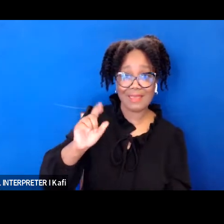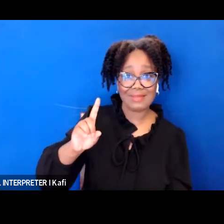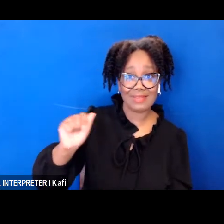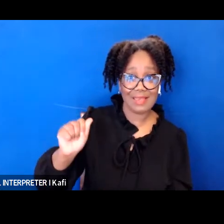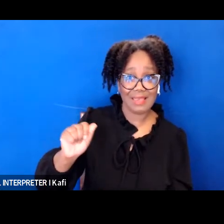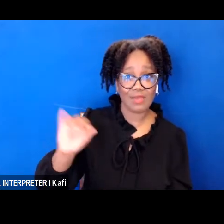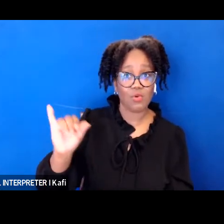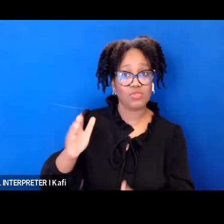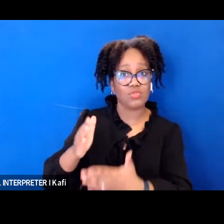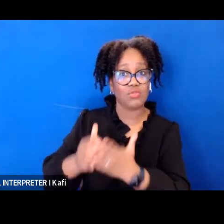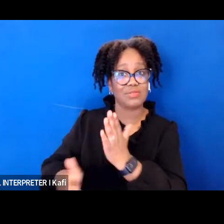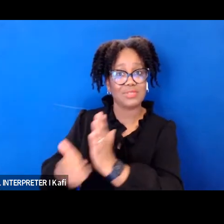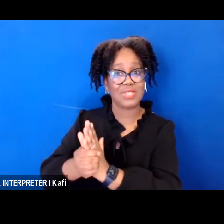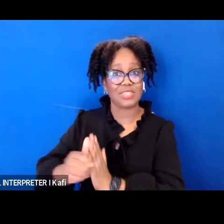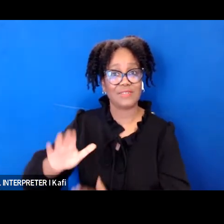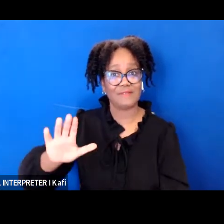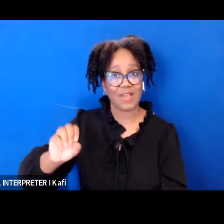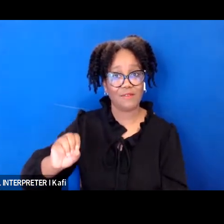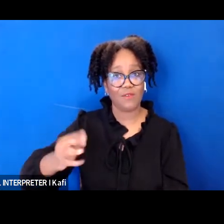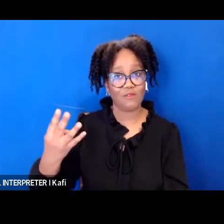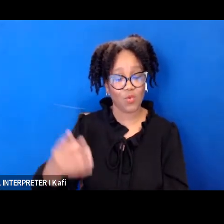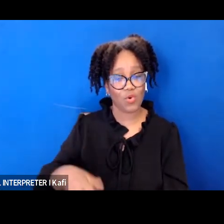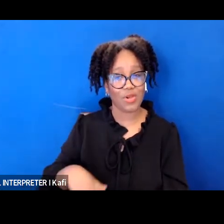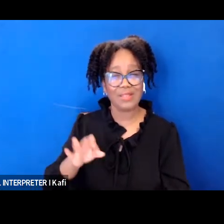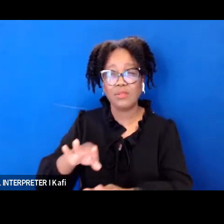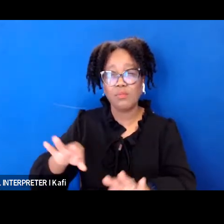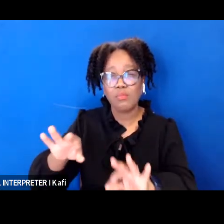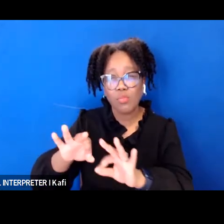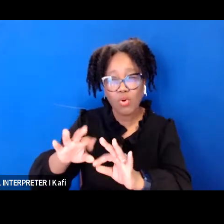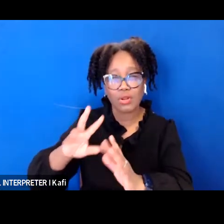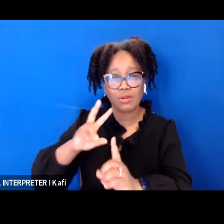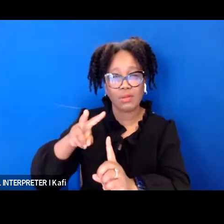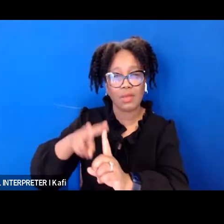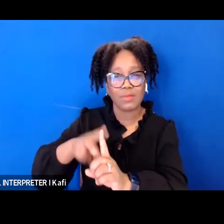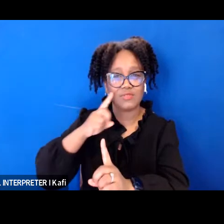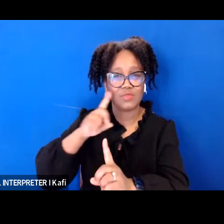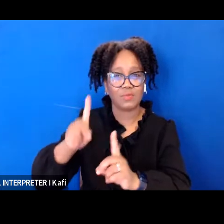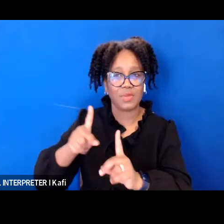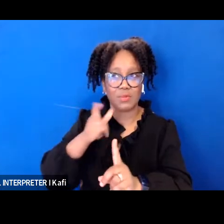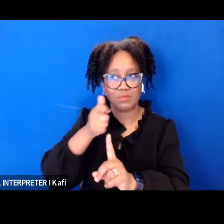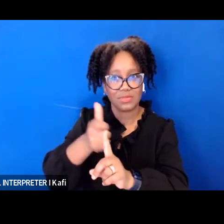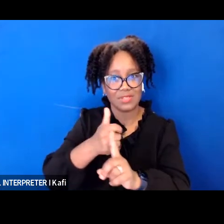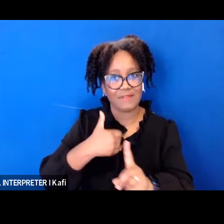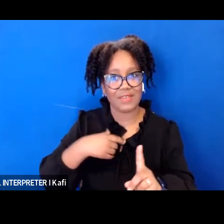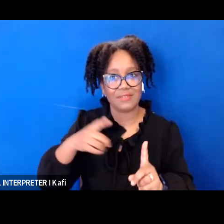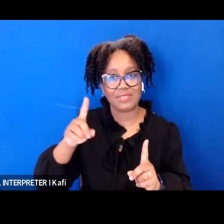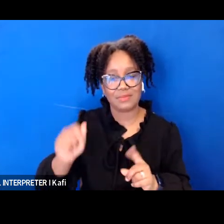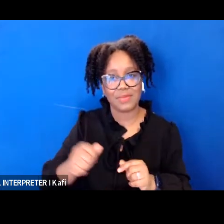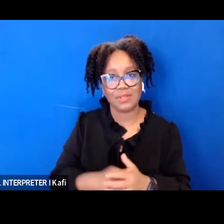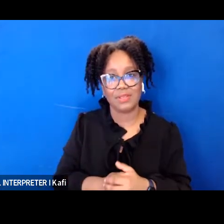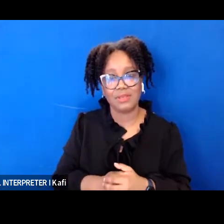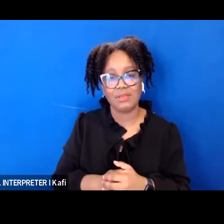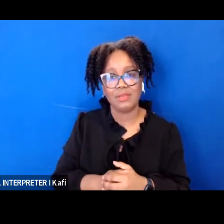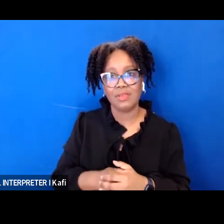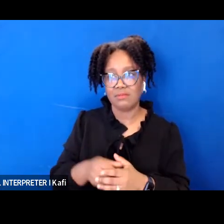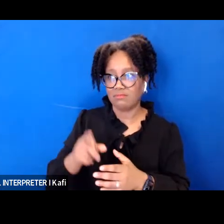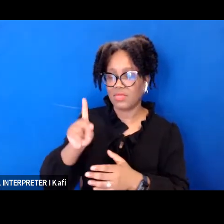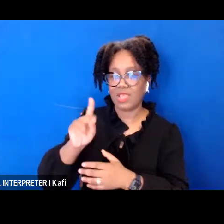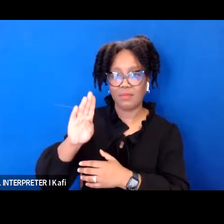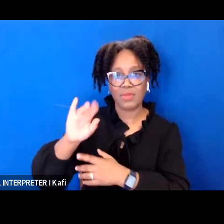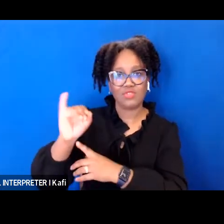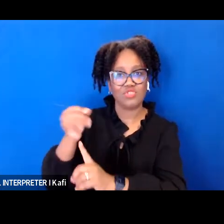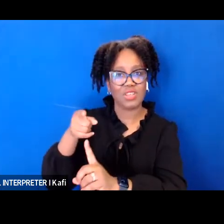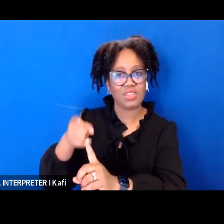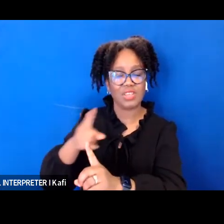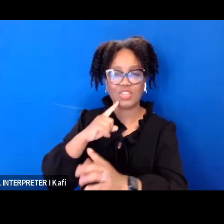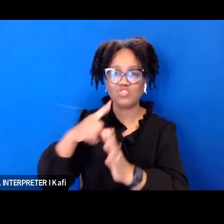and their importance to people with disabilities she's exhibited a steadfast commitment to the fair and thorough adjudication